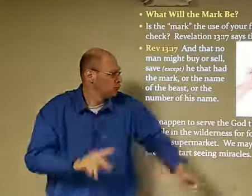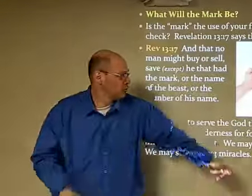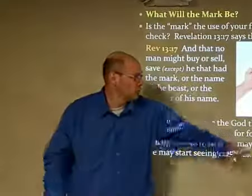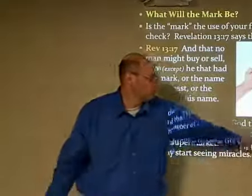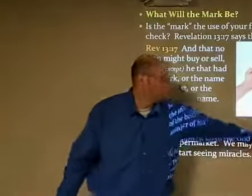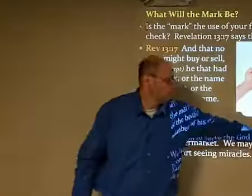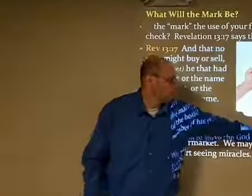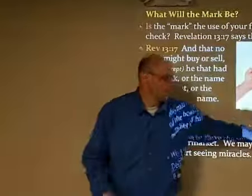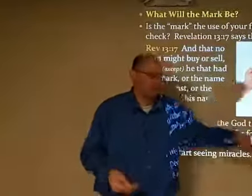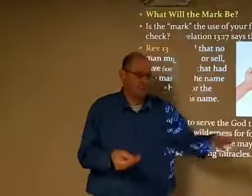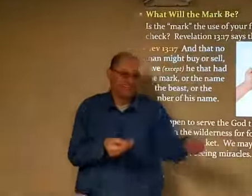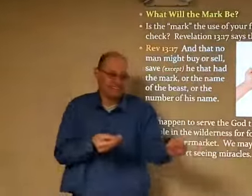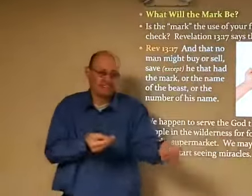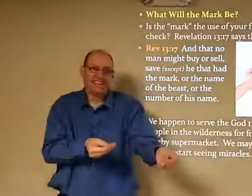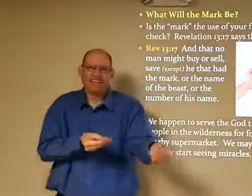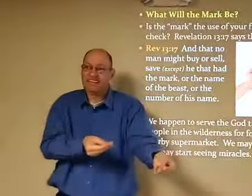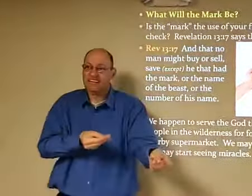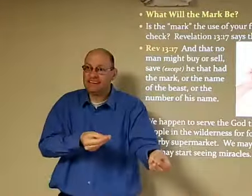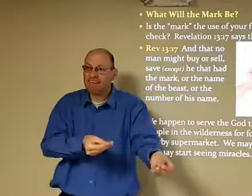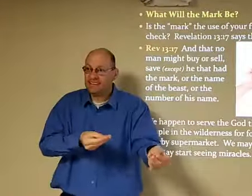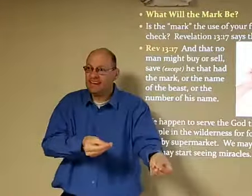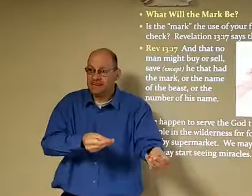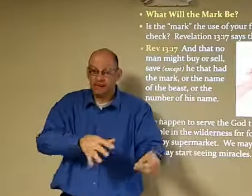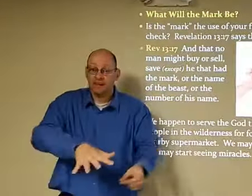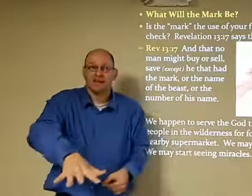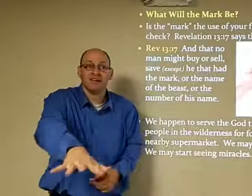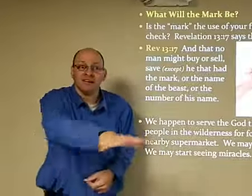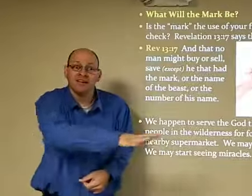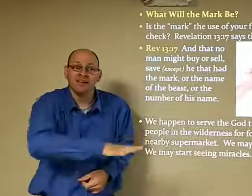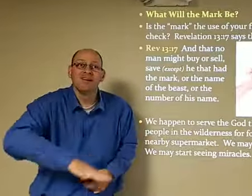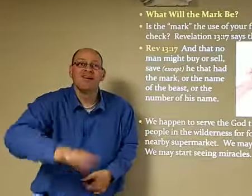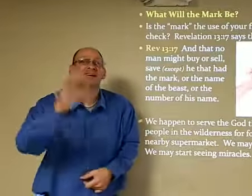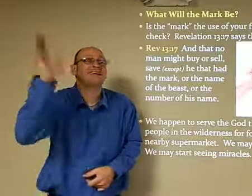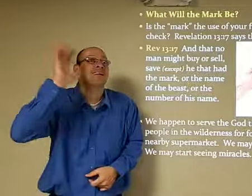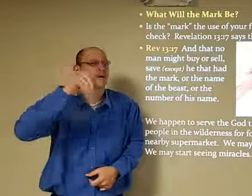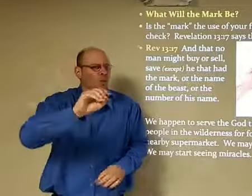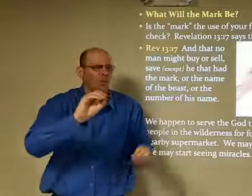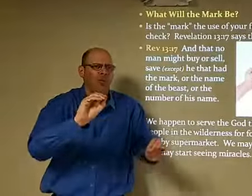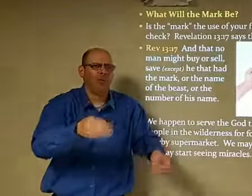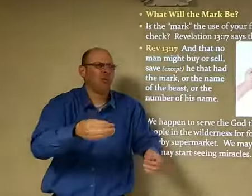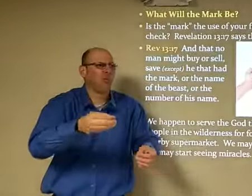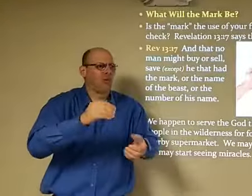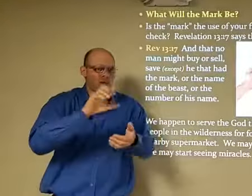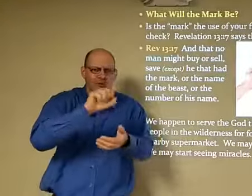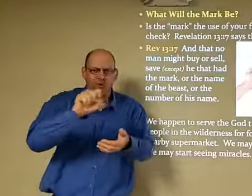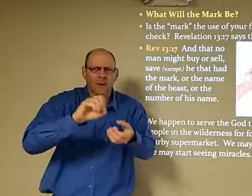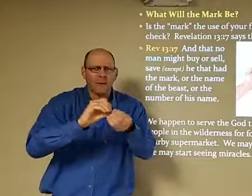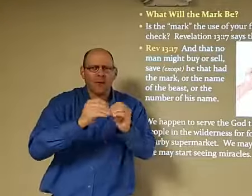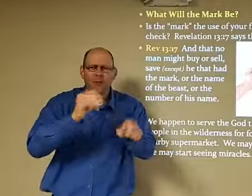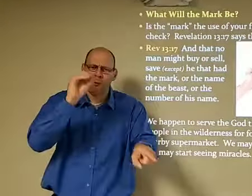to the two five million Israeli people